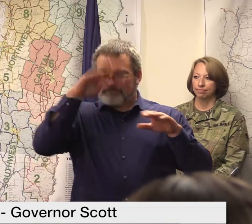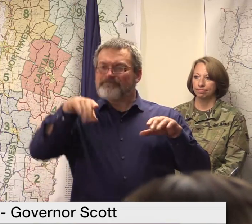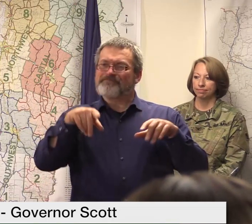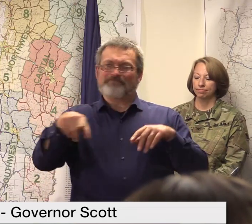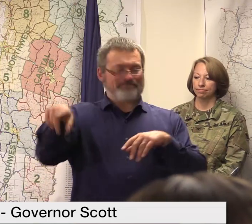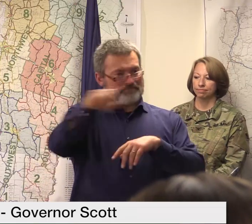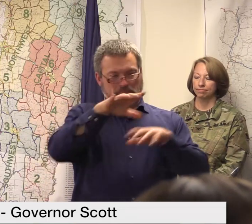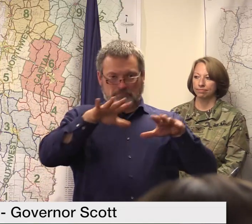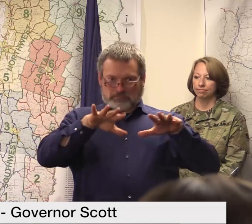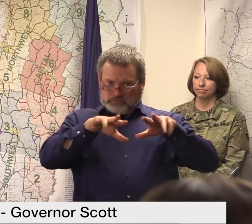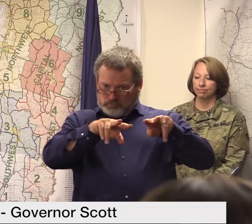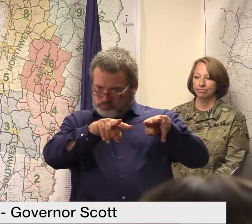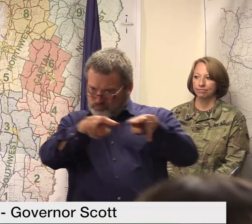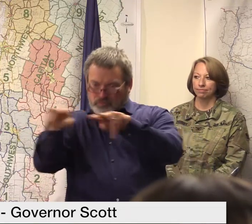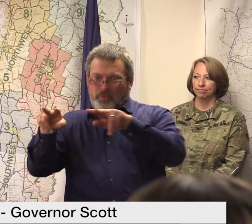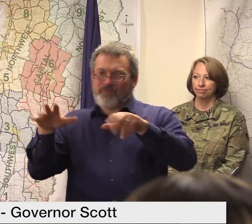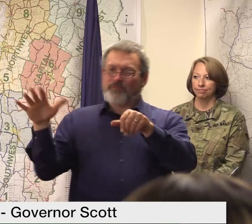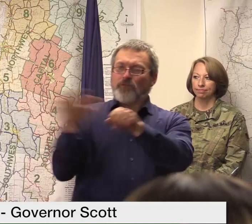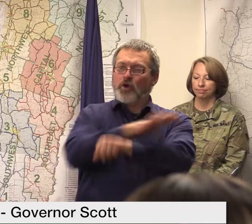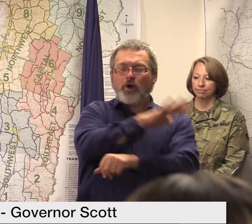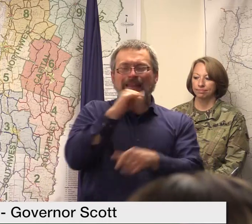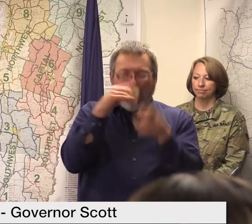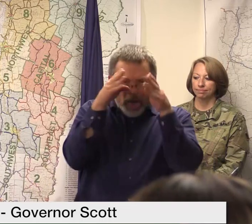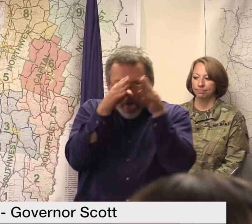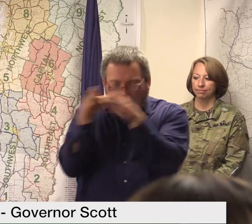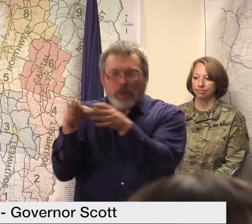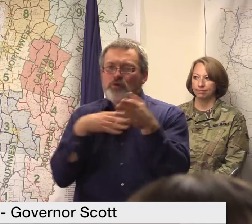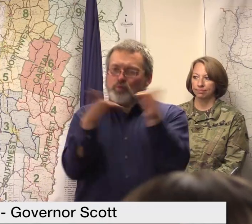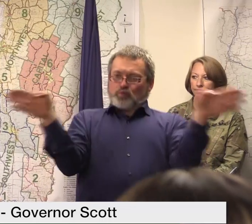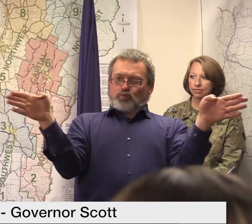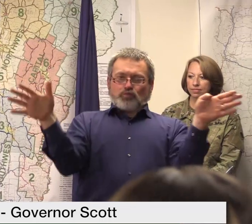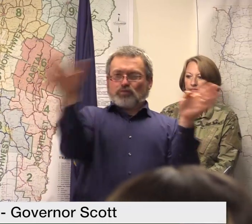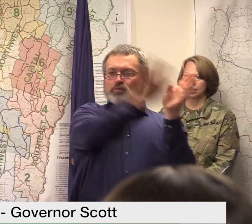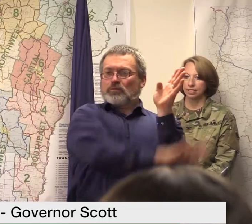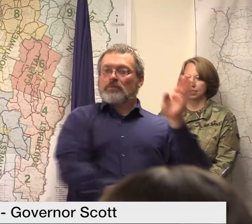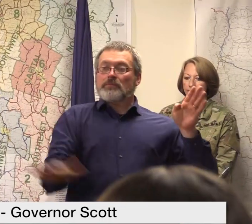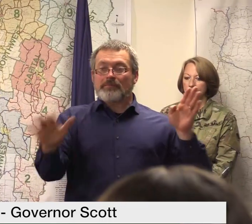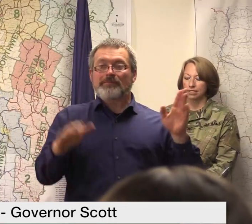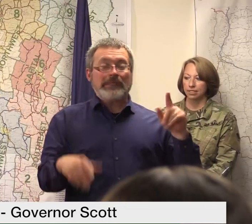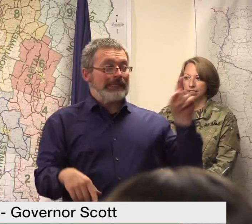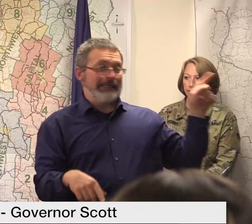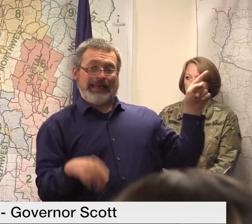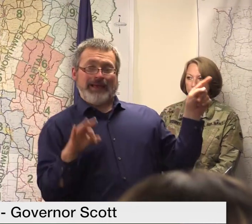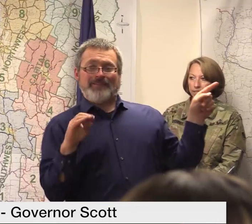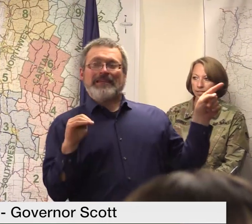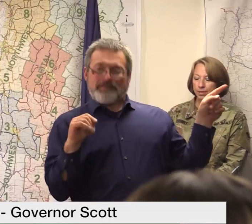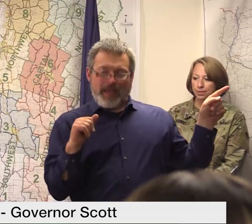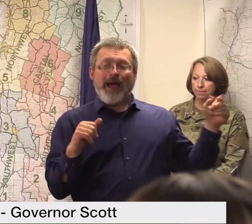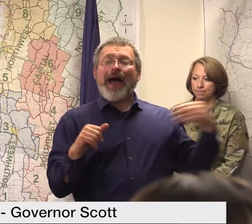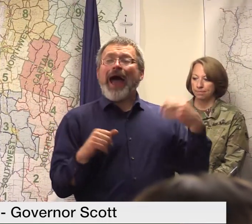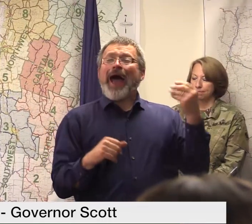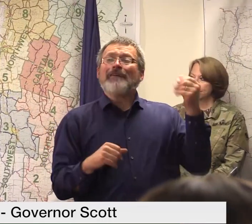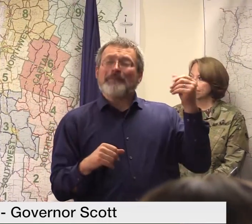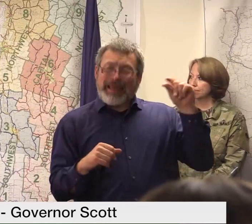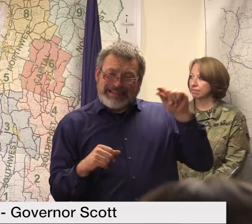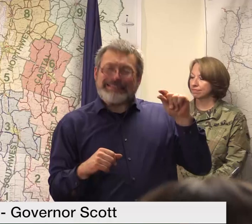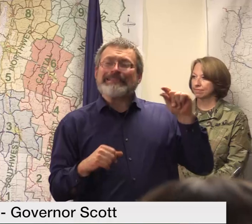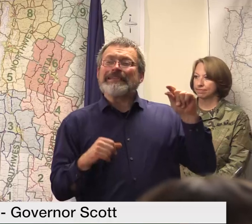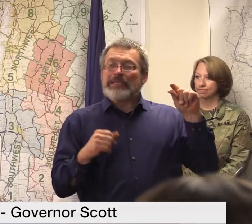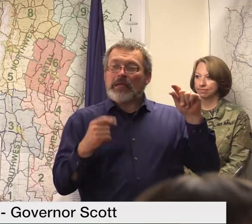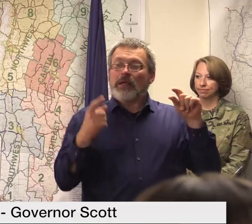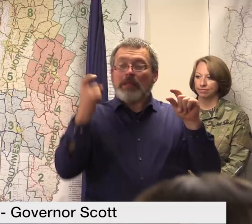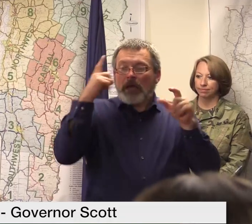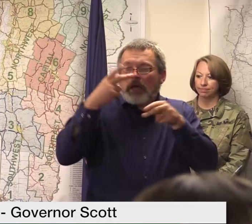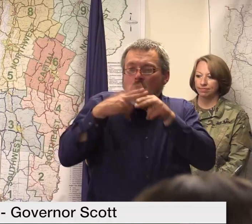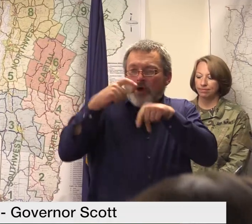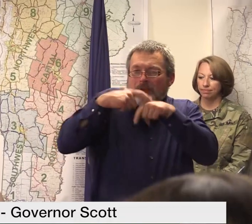is through different levels there is some FEMA funding available for short term replacement